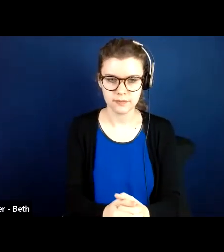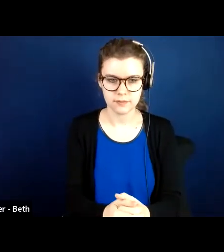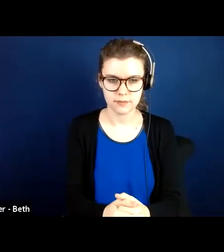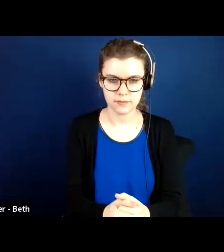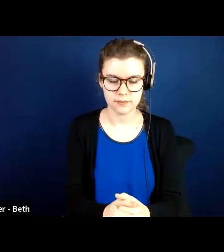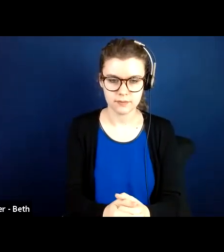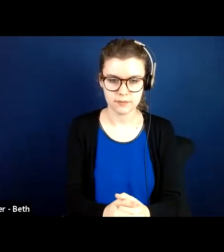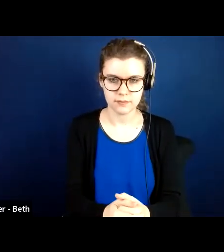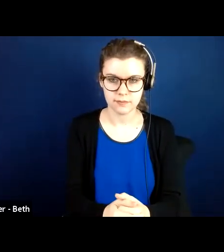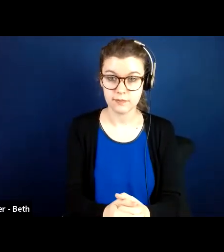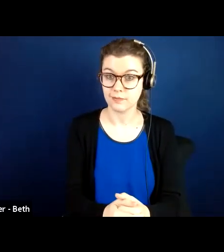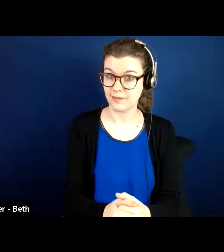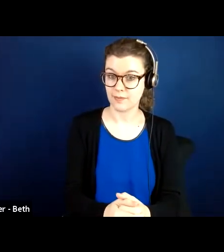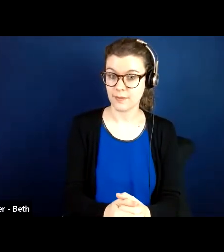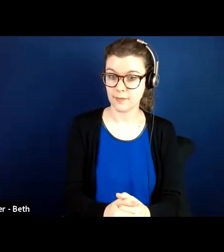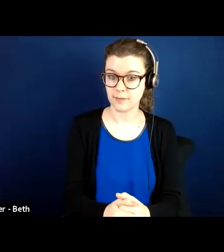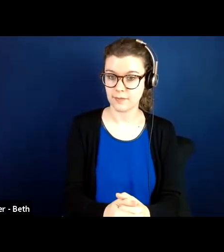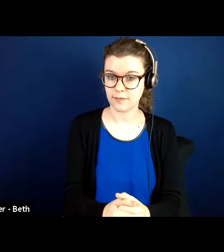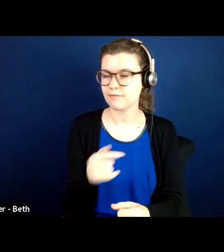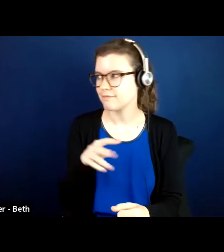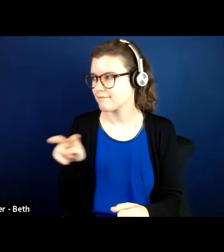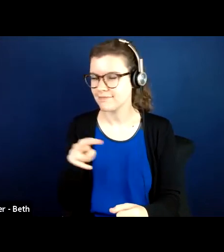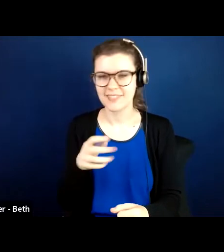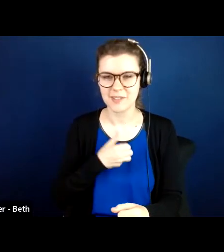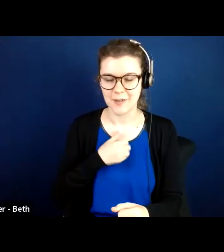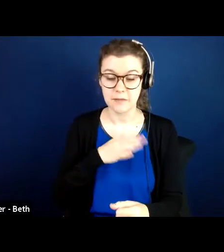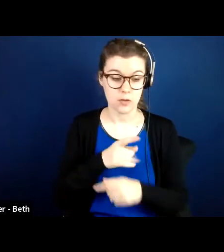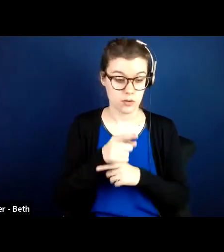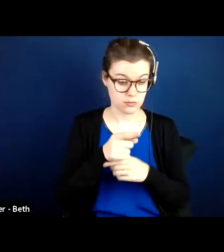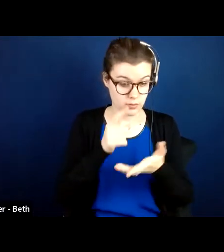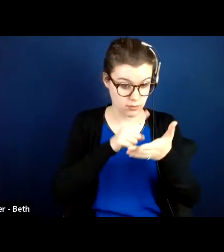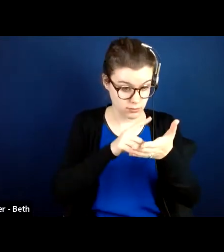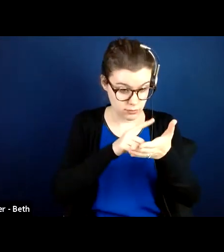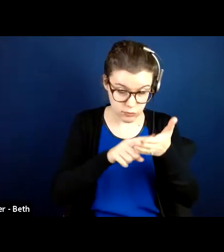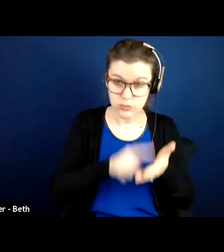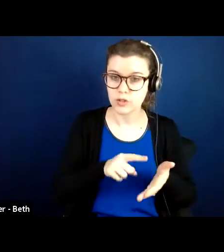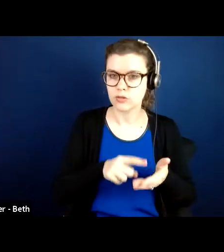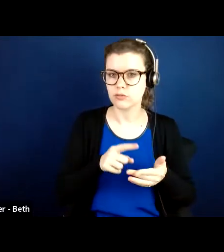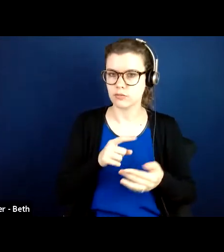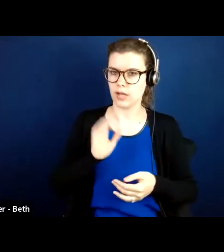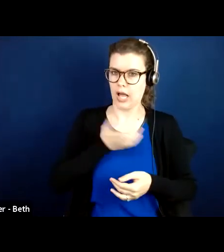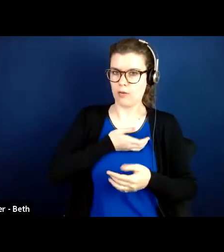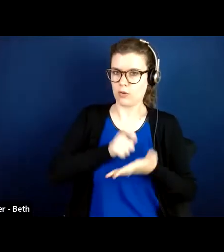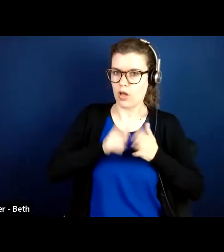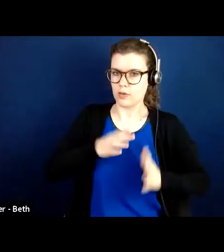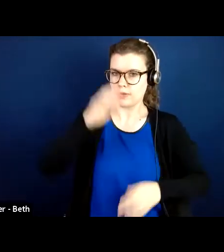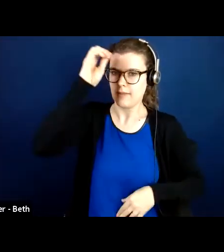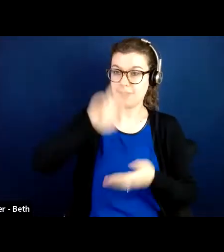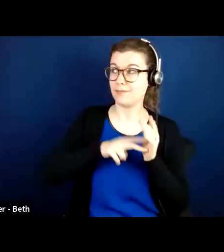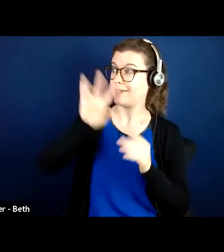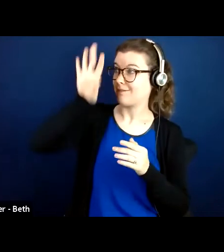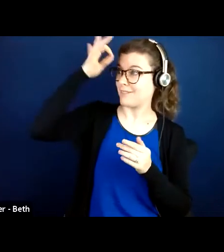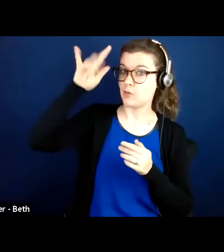reflect those of the authors, sorry, and are not necessarily those of the funding agency and should not assume endorsement by the federal government.